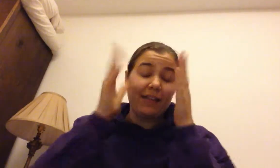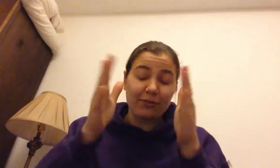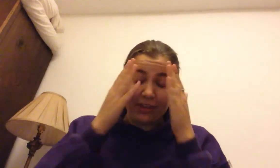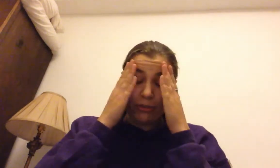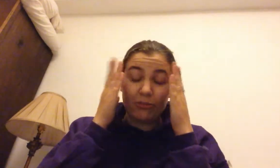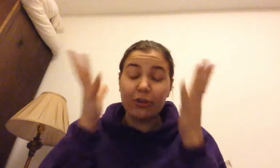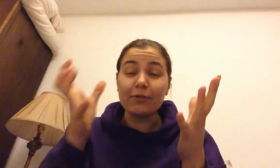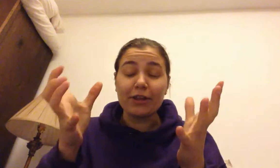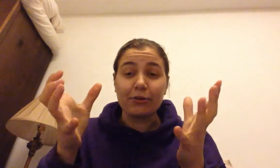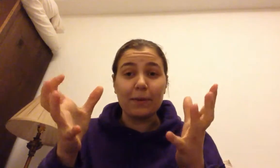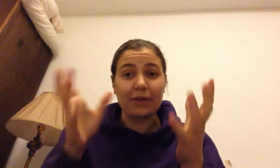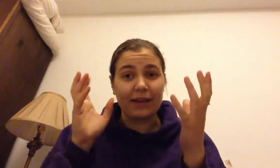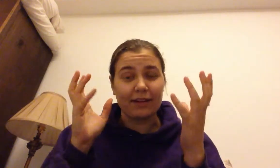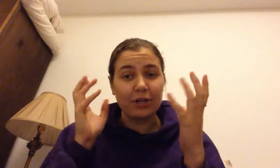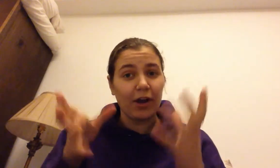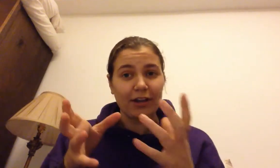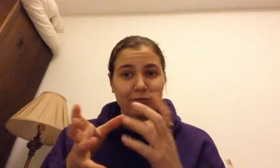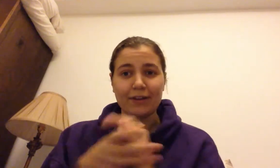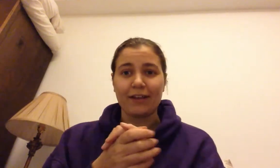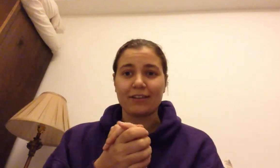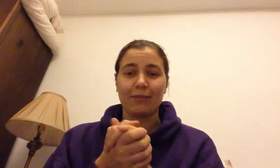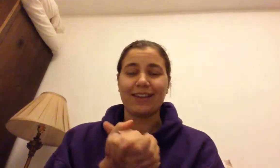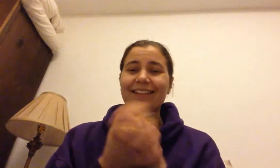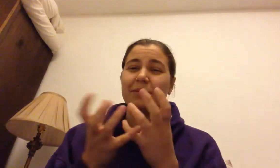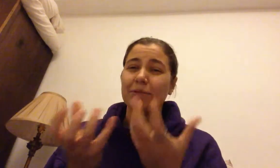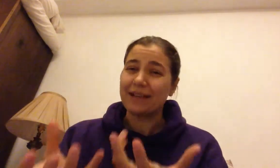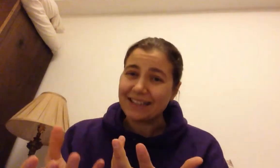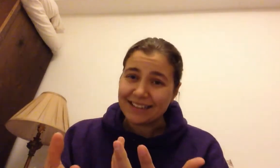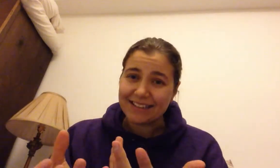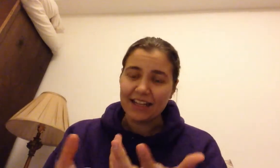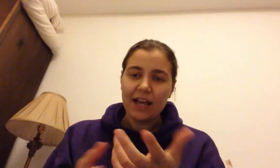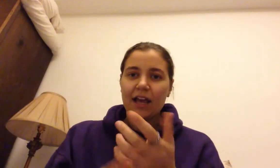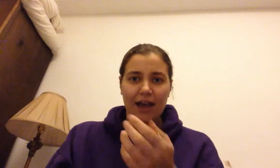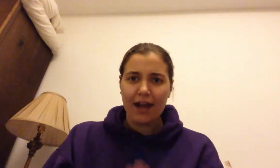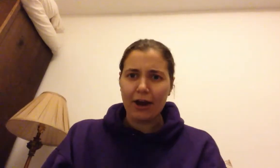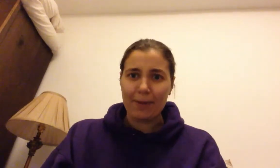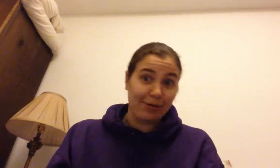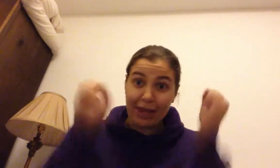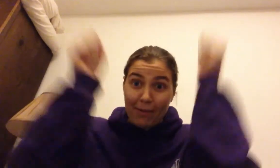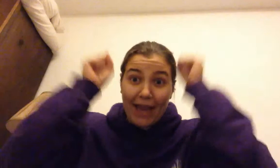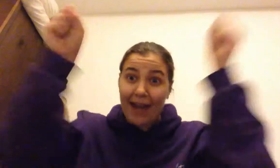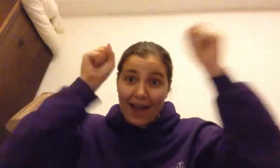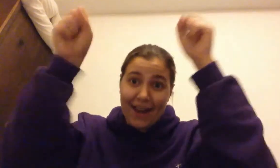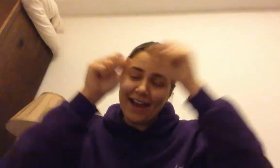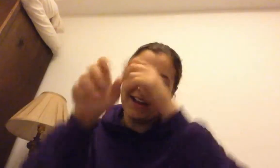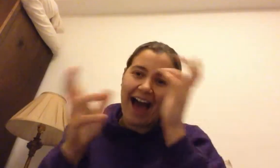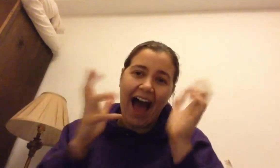saying though, so there are really cool people at King's and I know I could have a fantastic time in King's except I'd be in London and I know people are like, oh my god, London! I